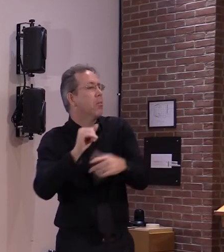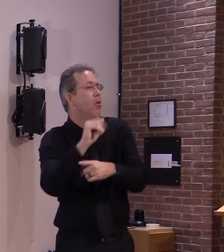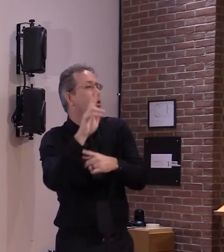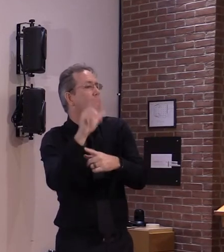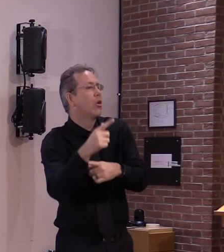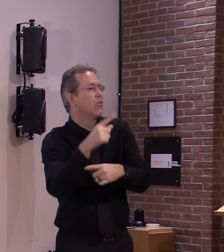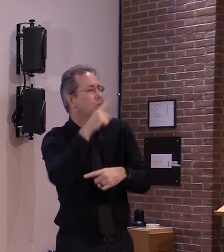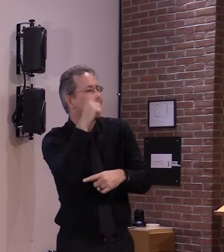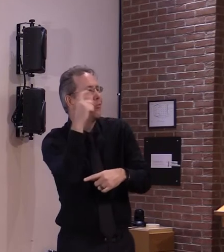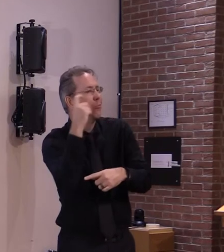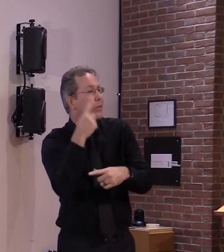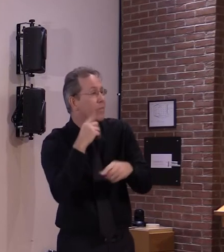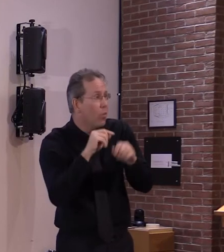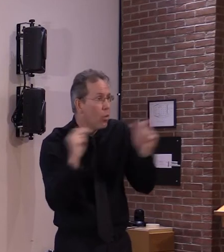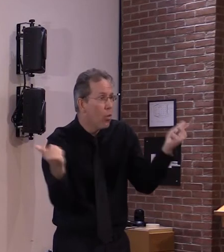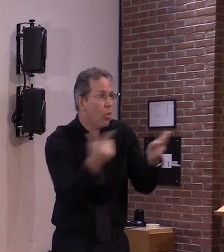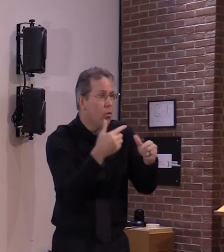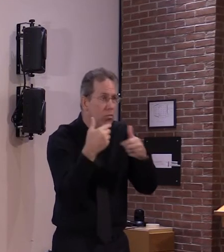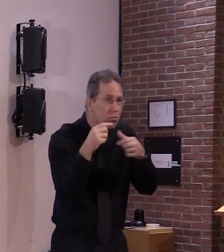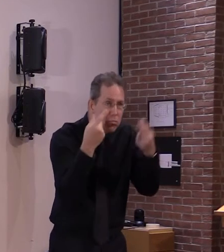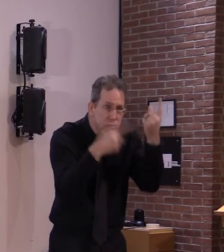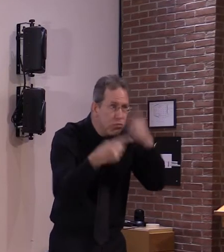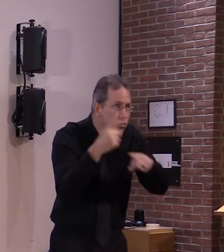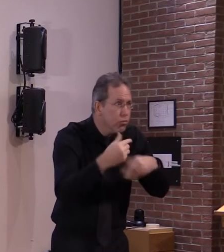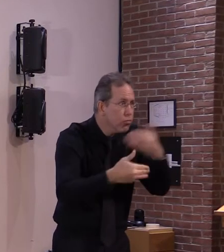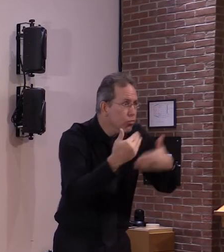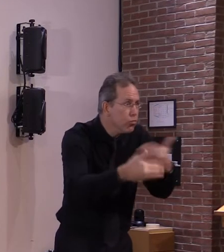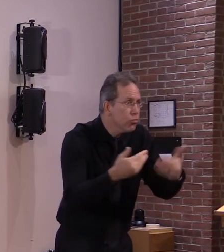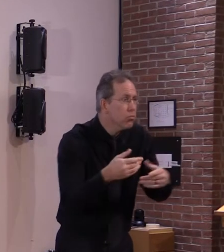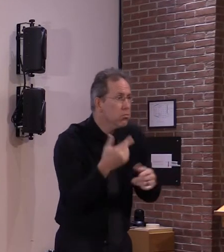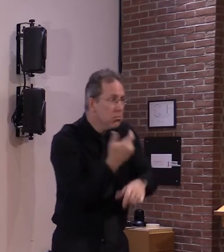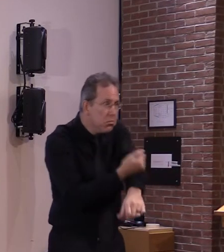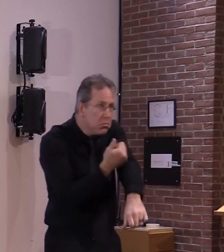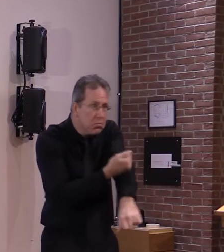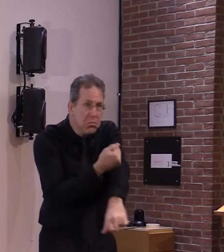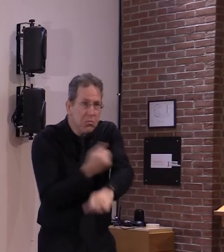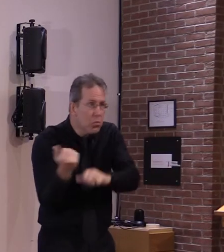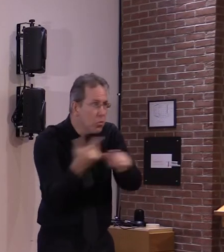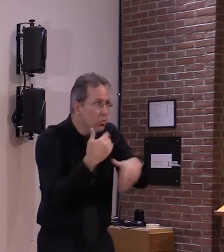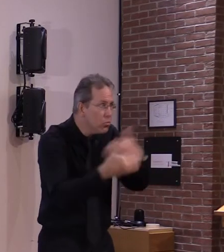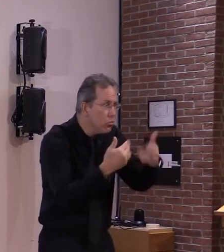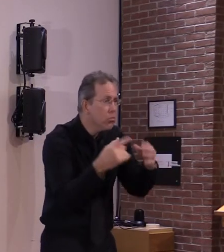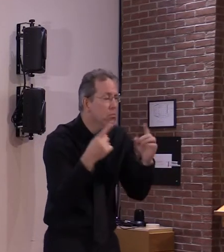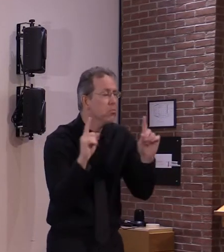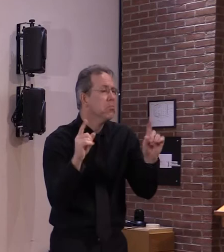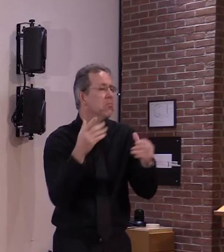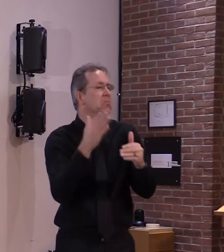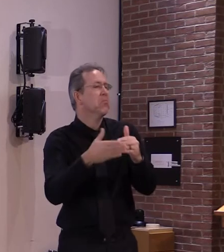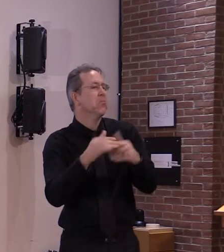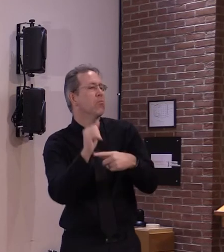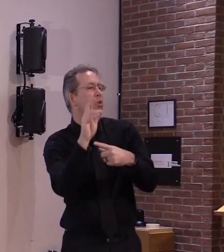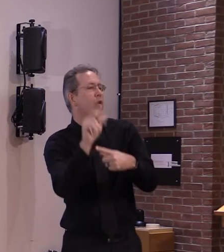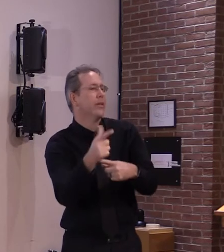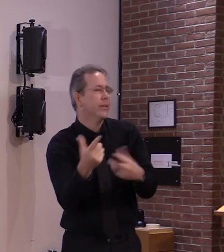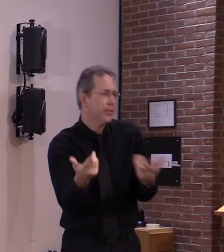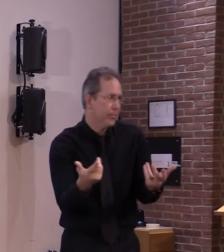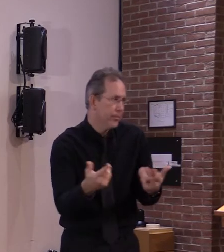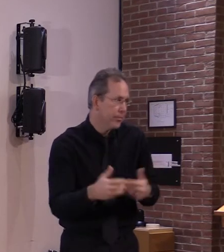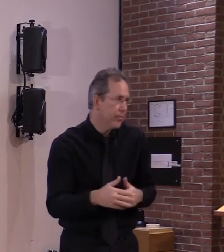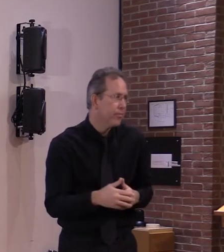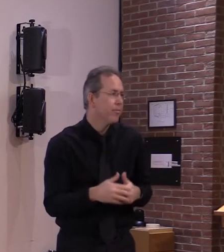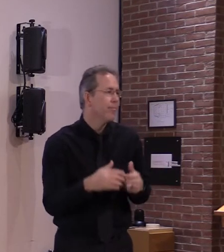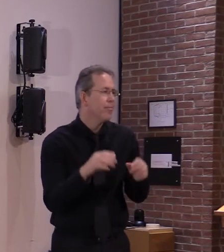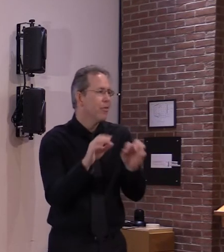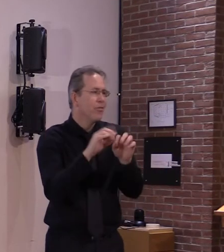to say but that will be anything to answer yeah there's not much uh not much we can do uh obviously